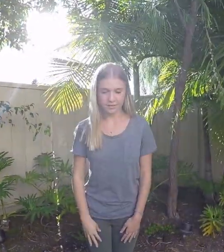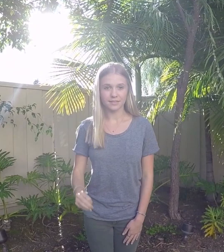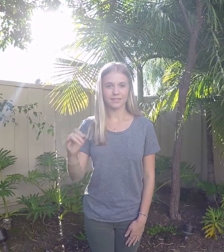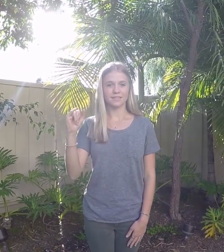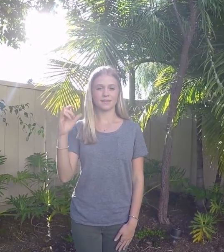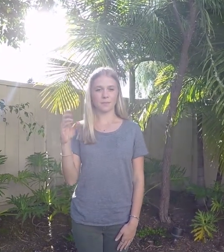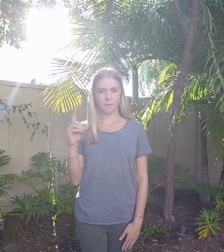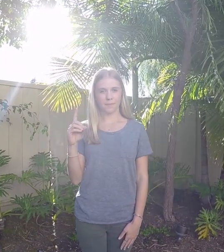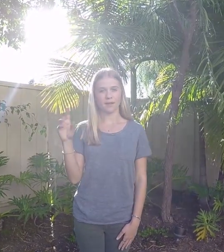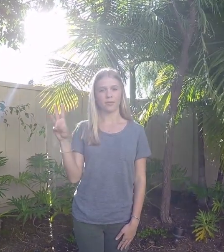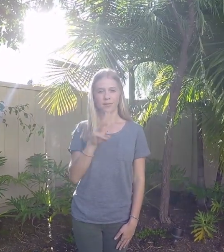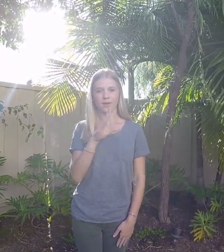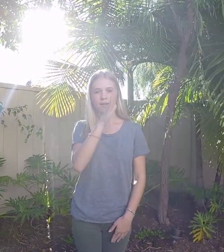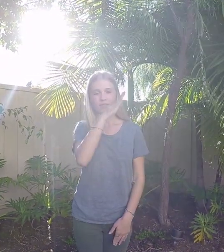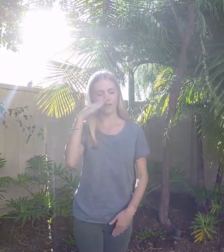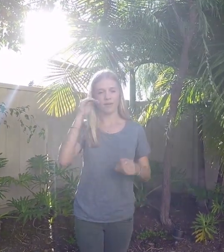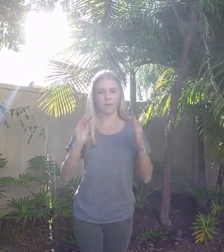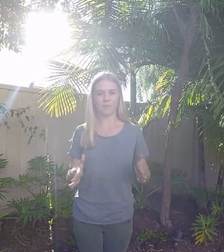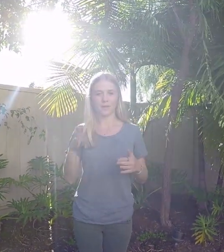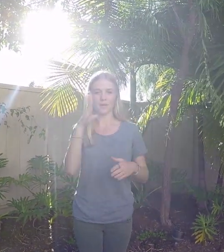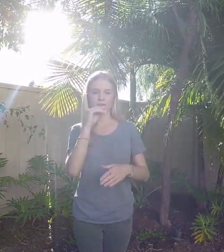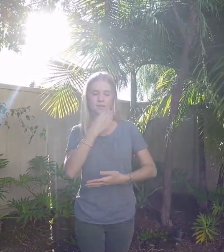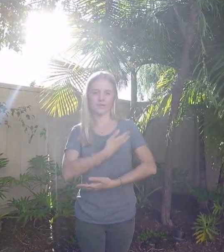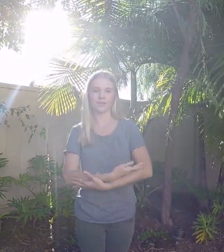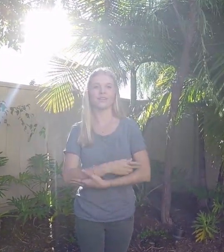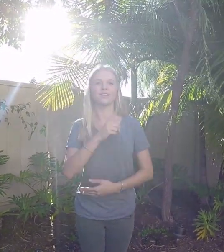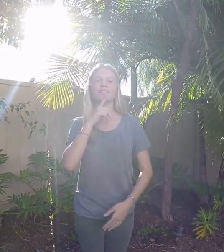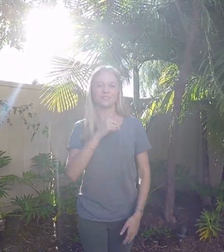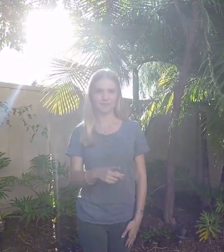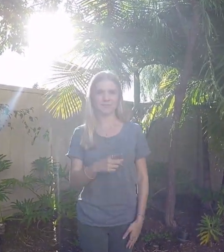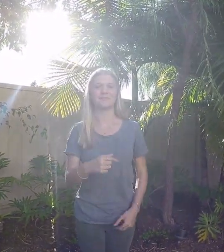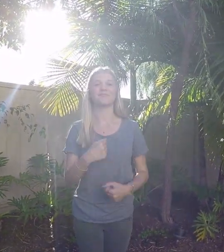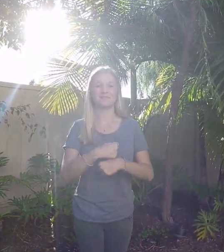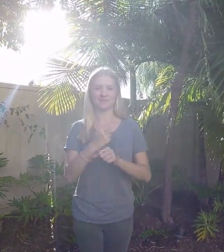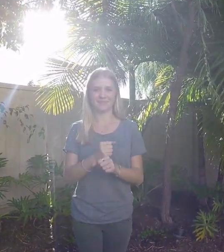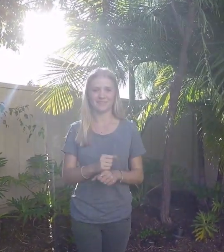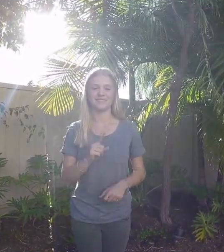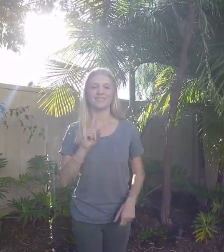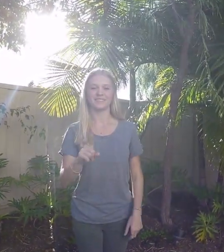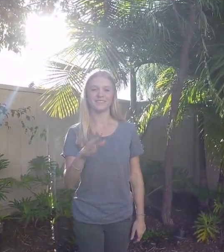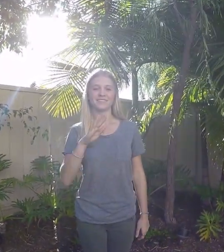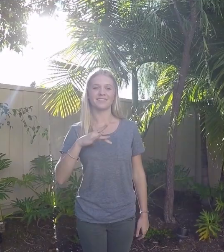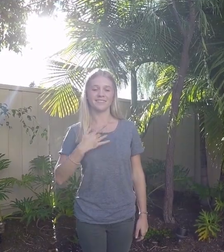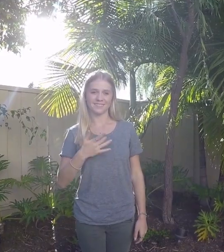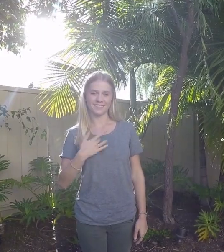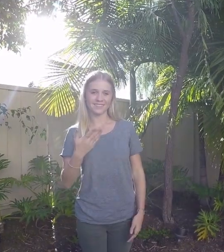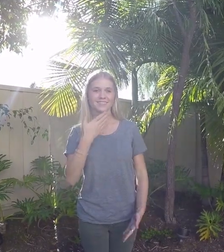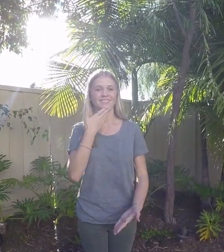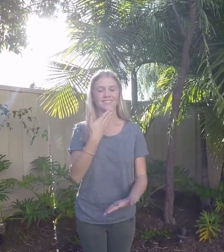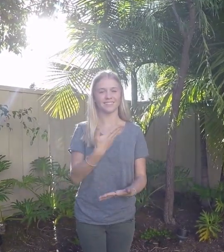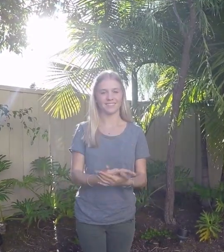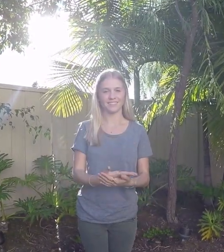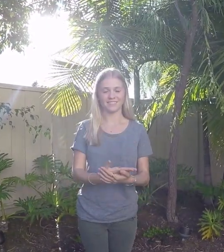The Midwest farmers' daughters Really make you feel alright